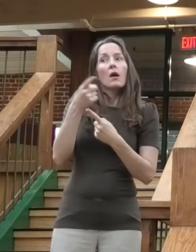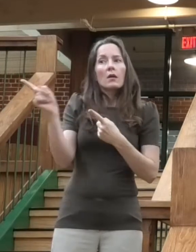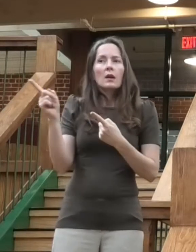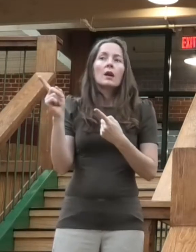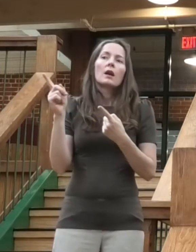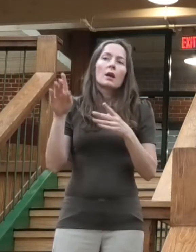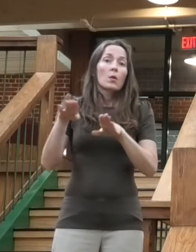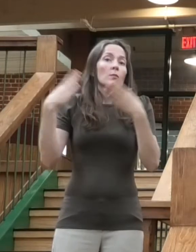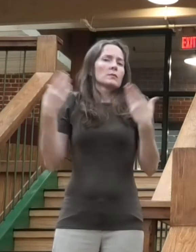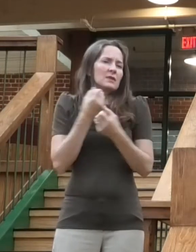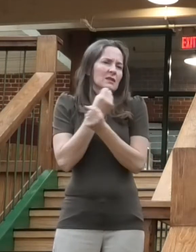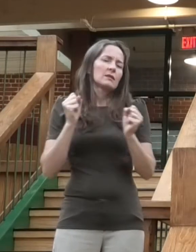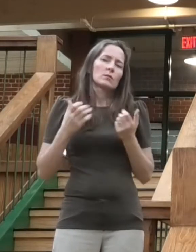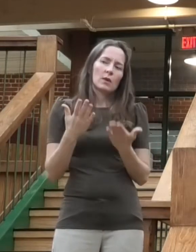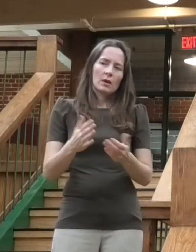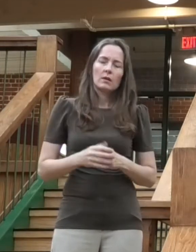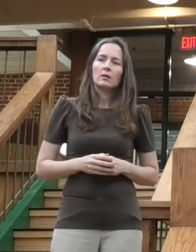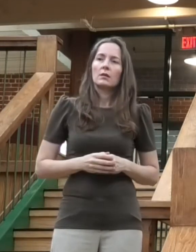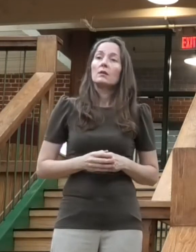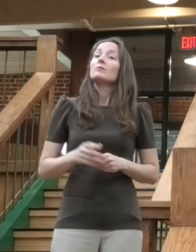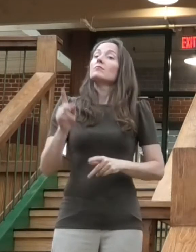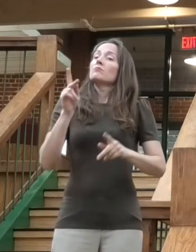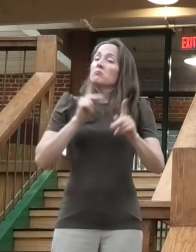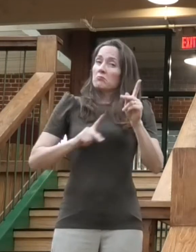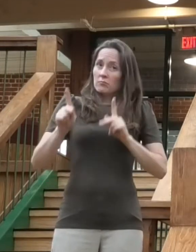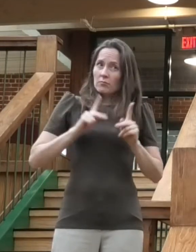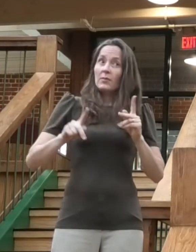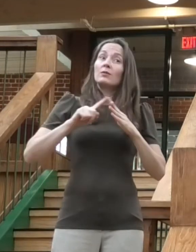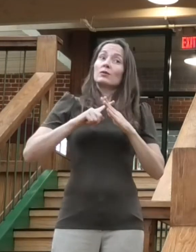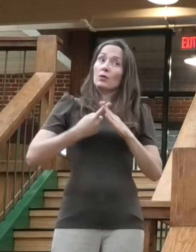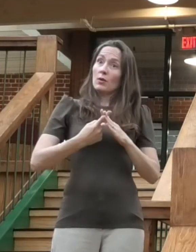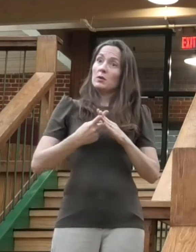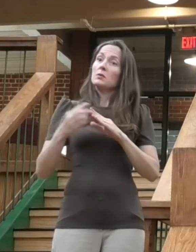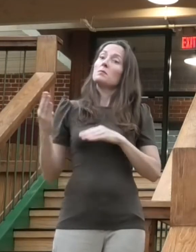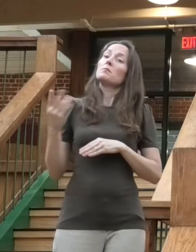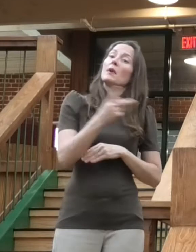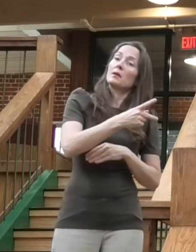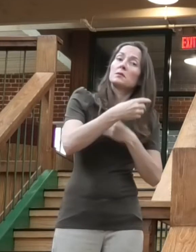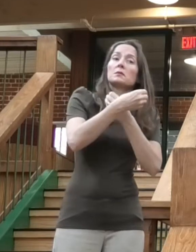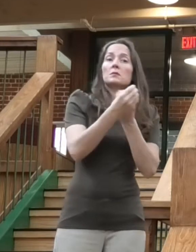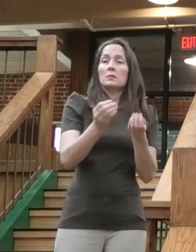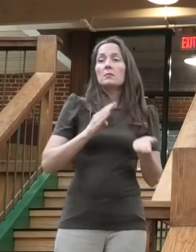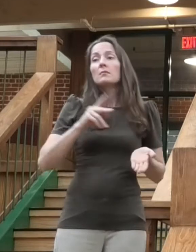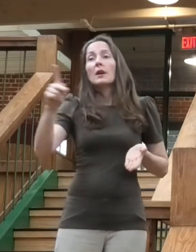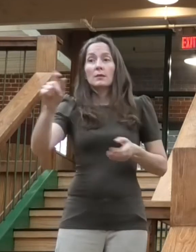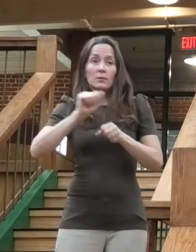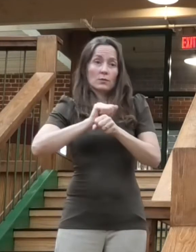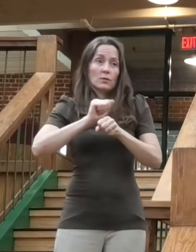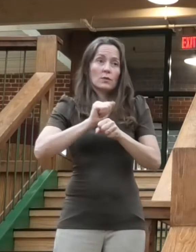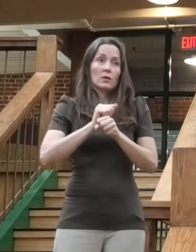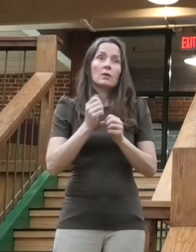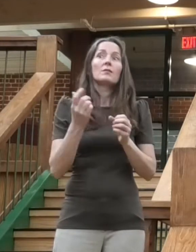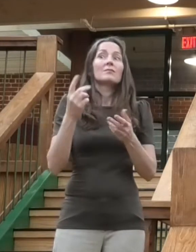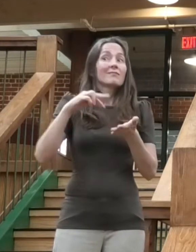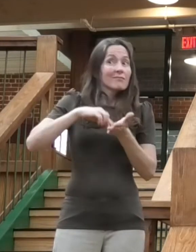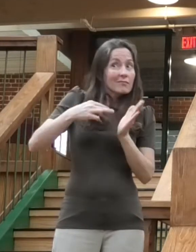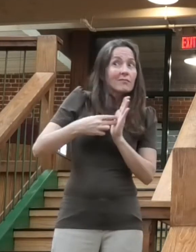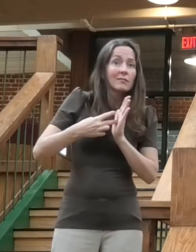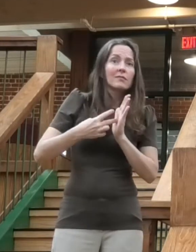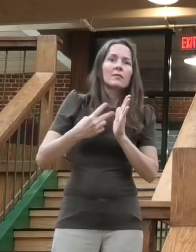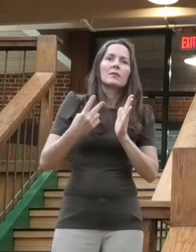are able to safely return to their office or work, more and more families will need childcare.